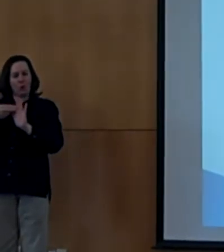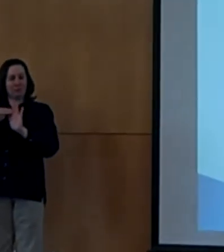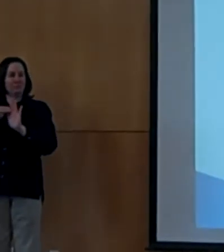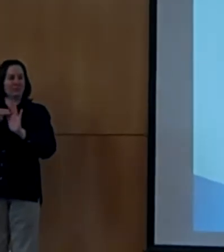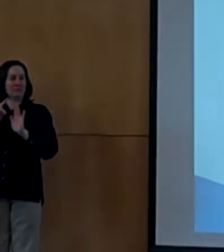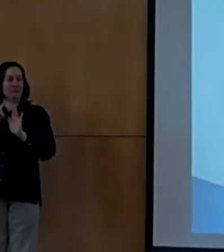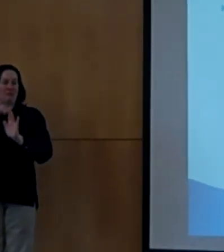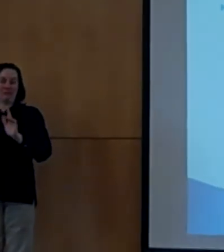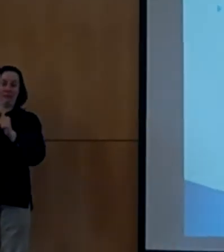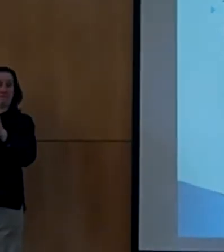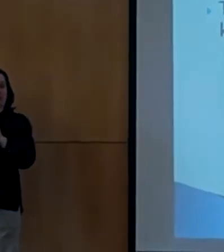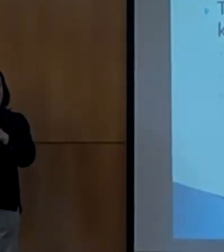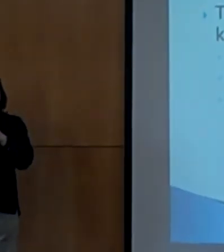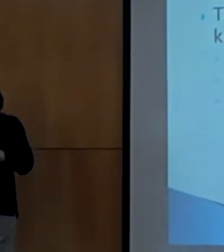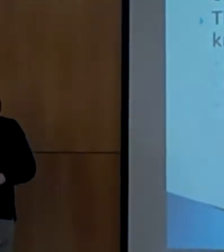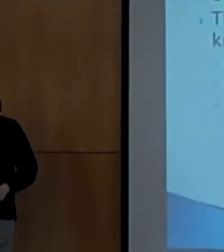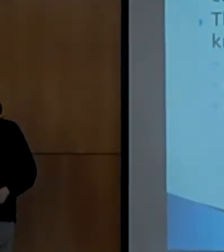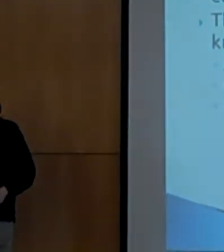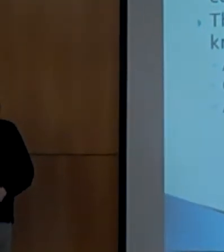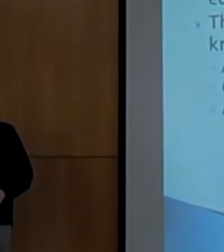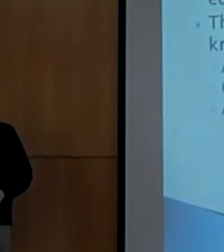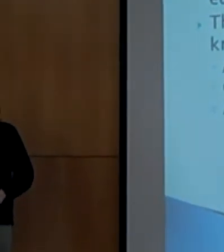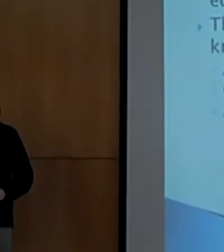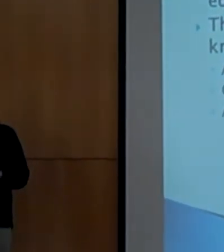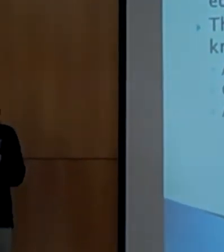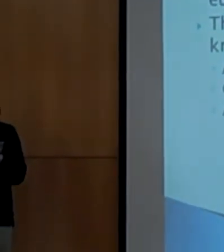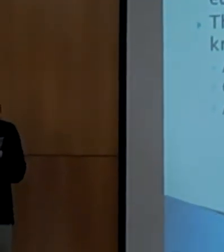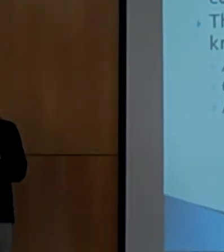which means it doesn't look like school learning or home learning.